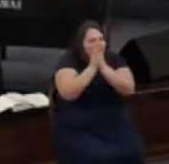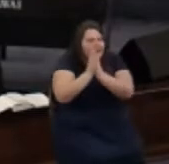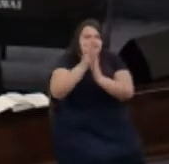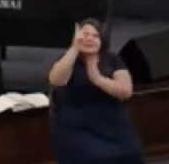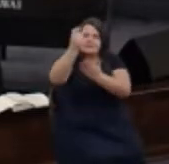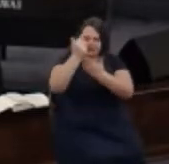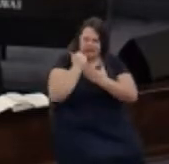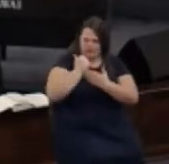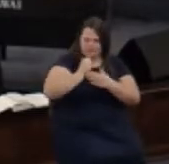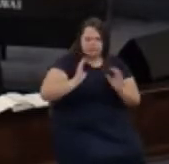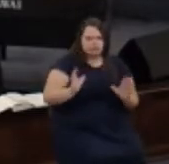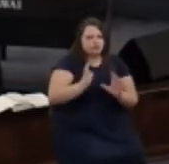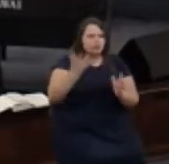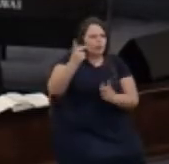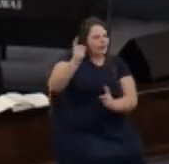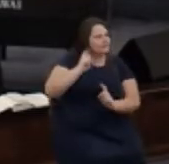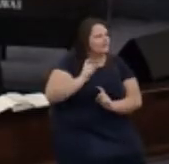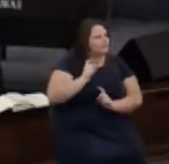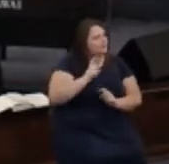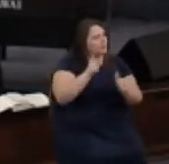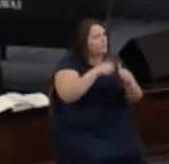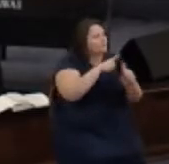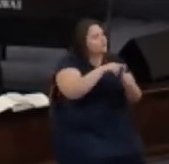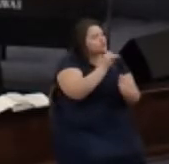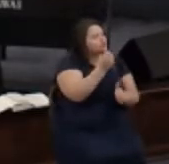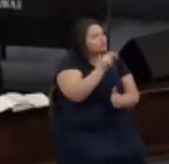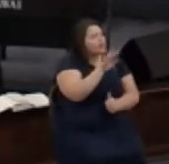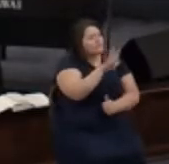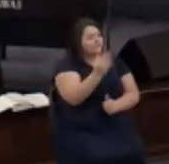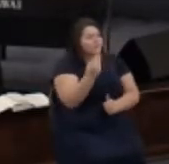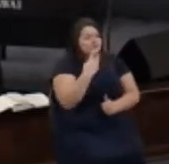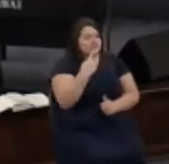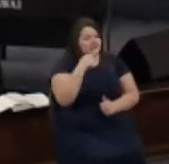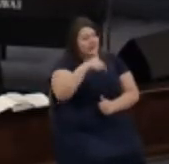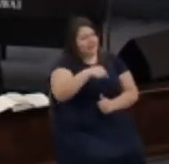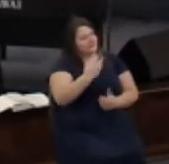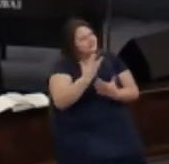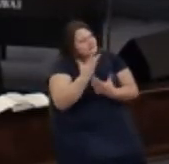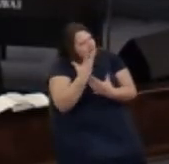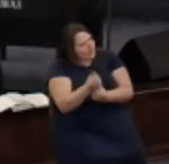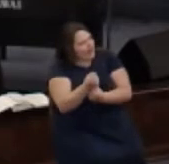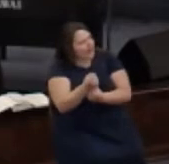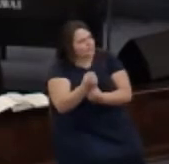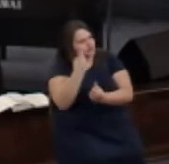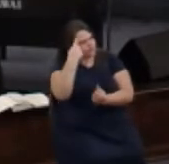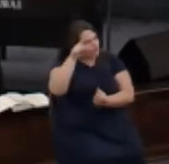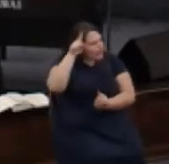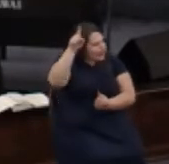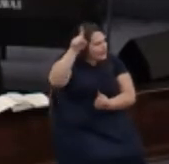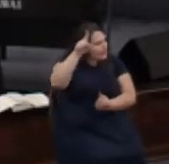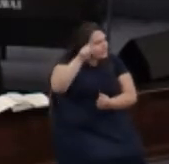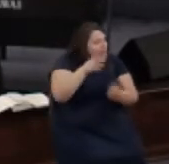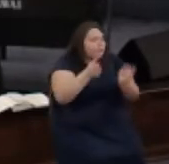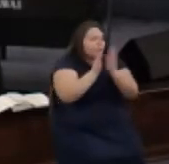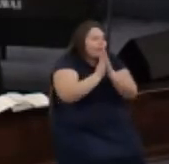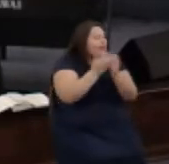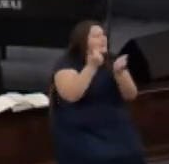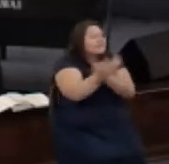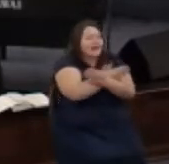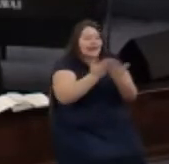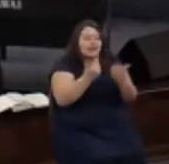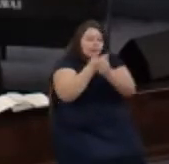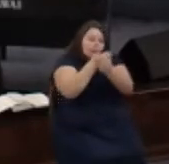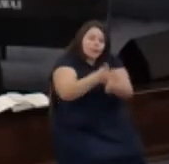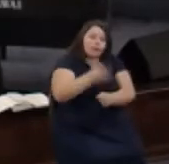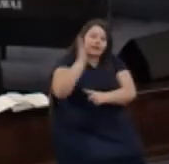he's given you first John 5 14 says and this is the confidence that we have toward him that if we ask anything according to